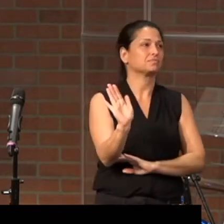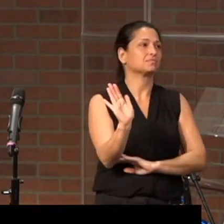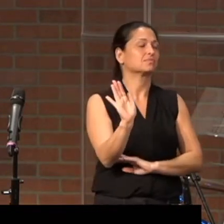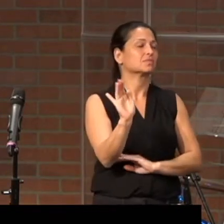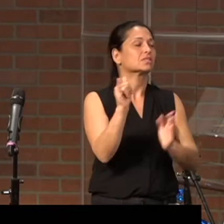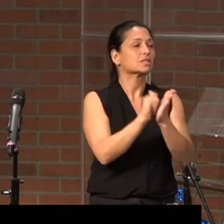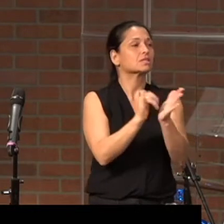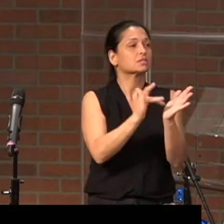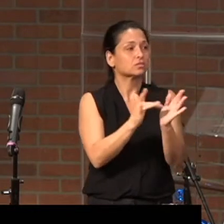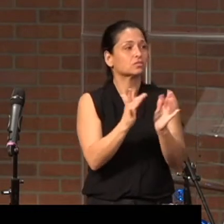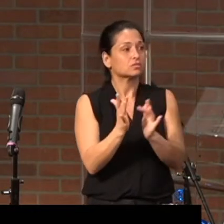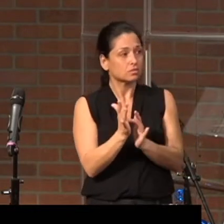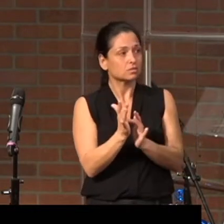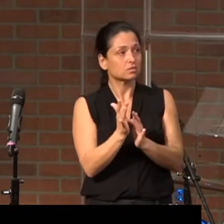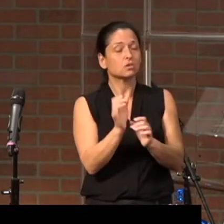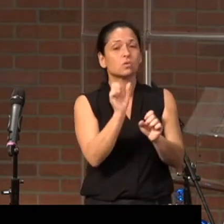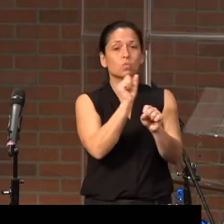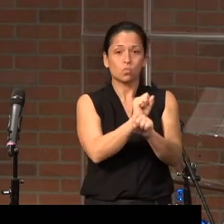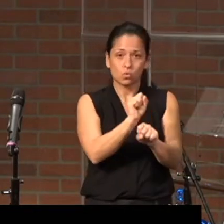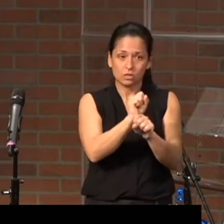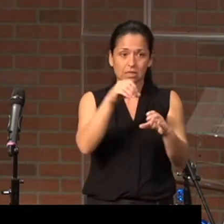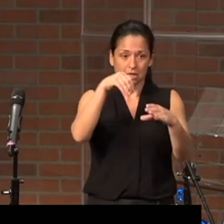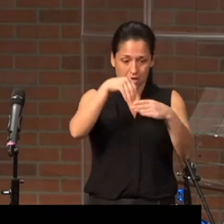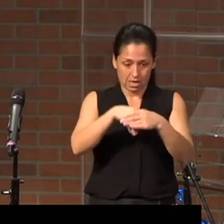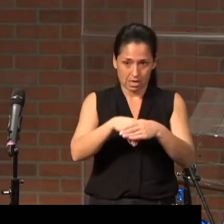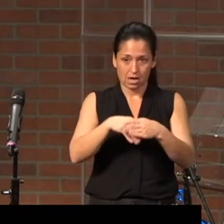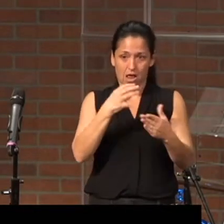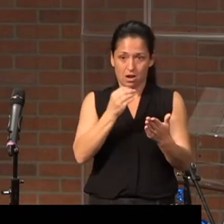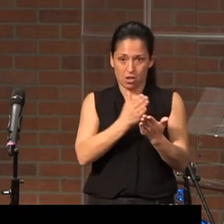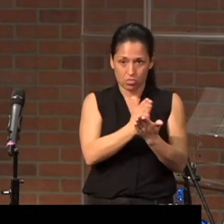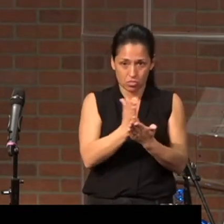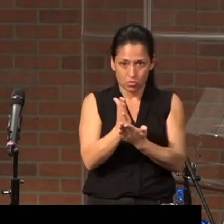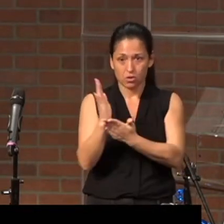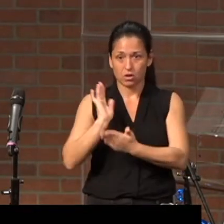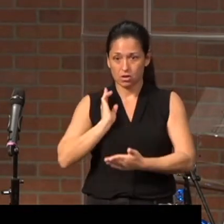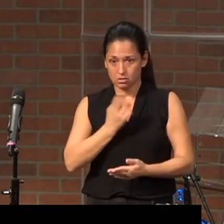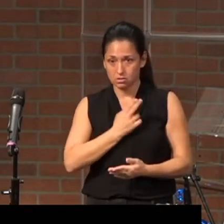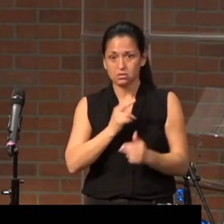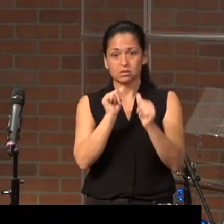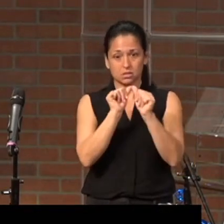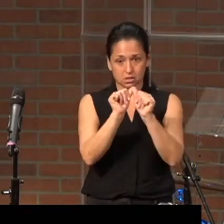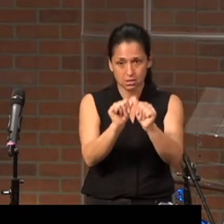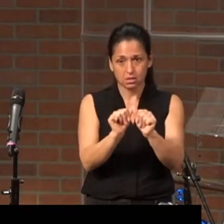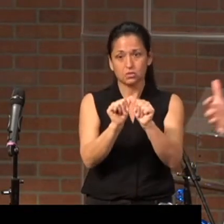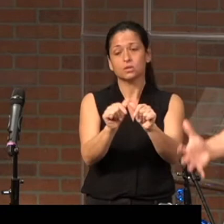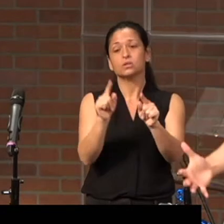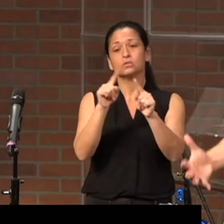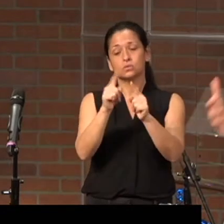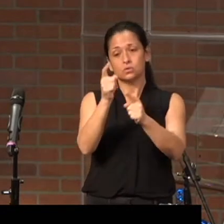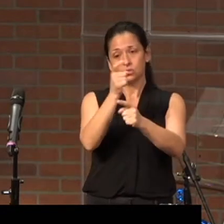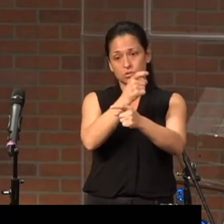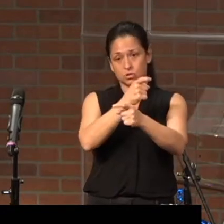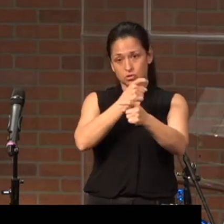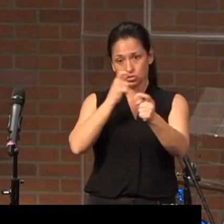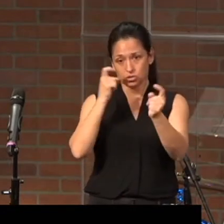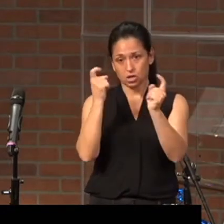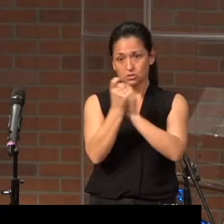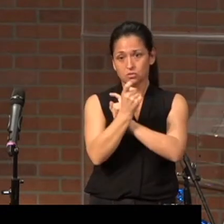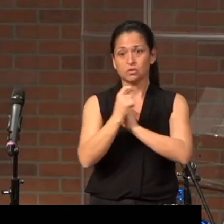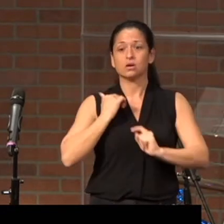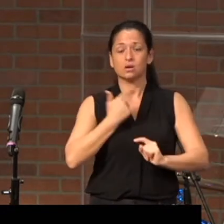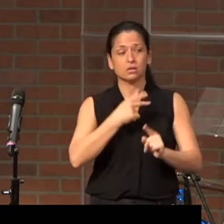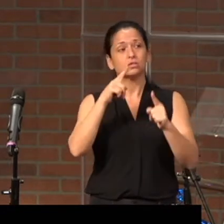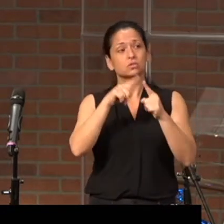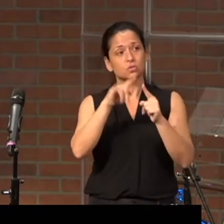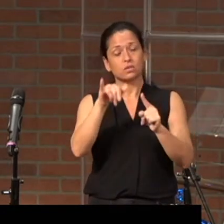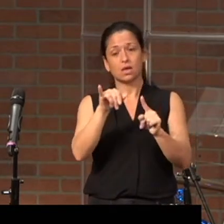That Jesus works in and through us, continuing to transform us into